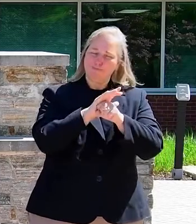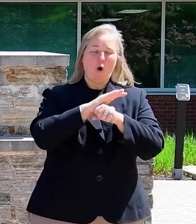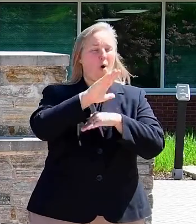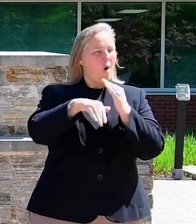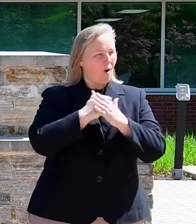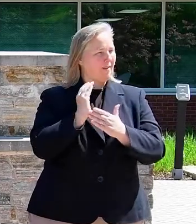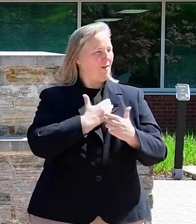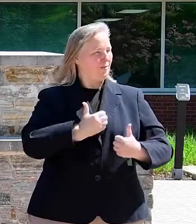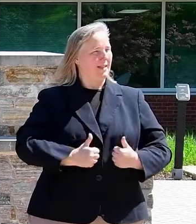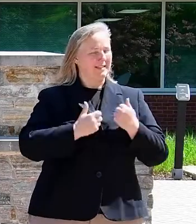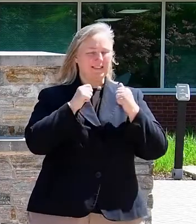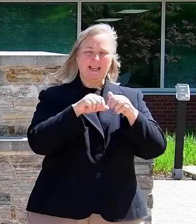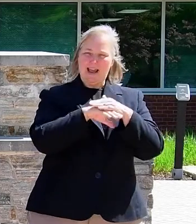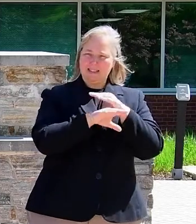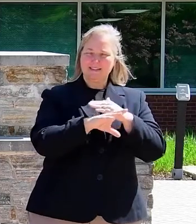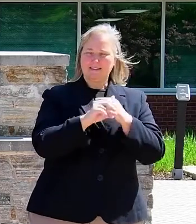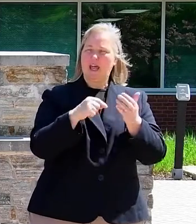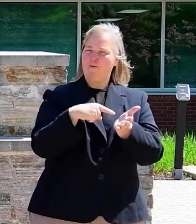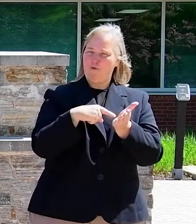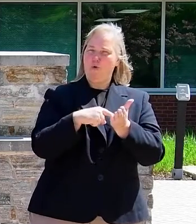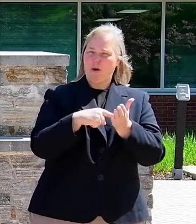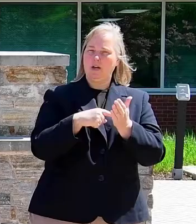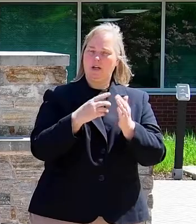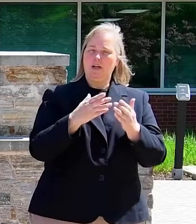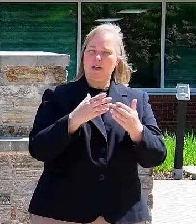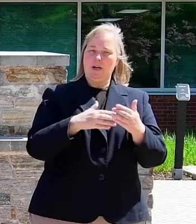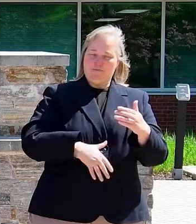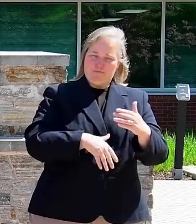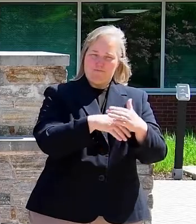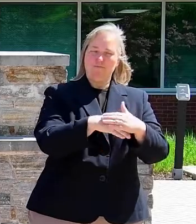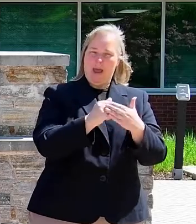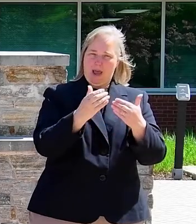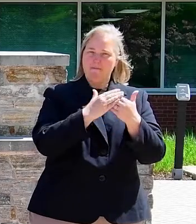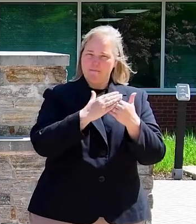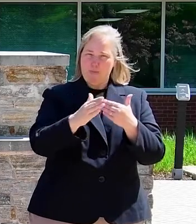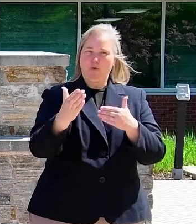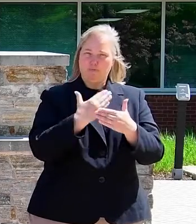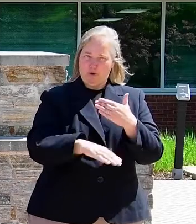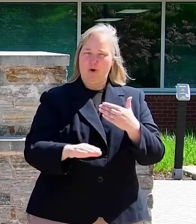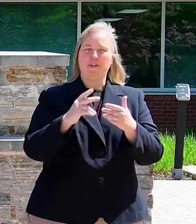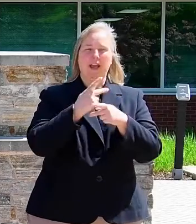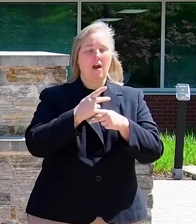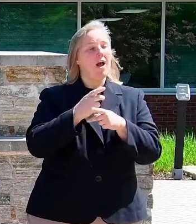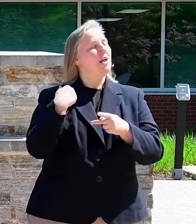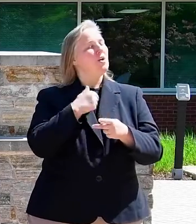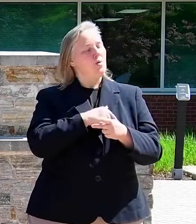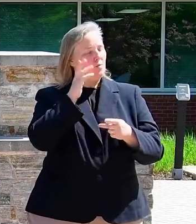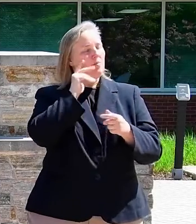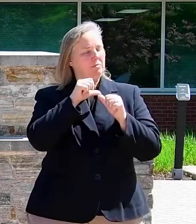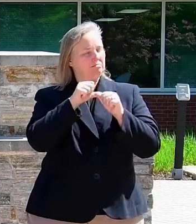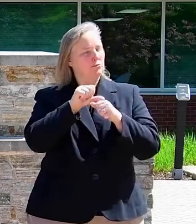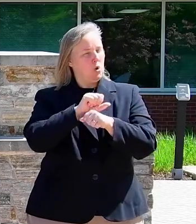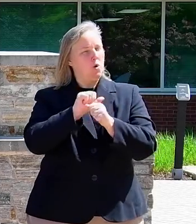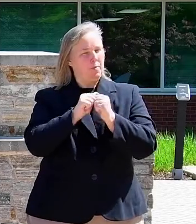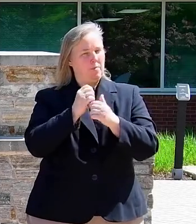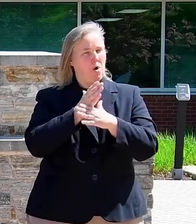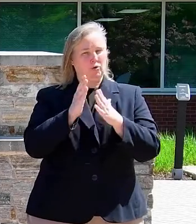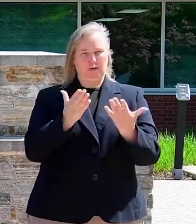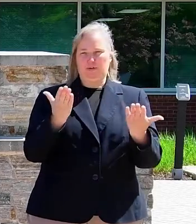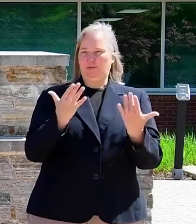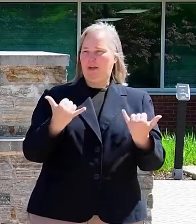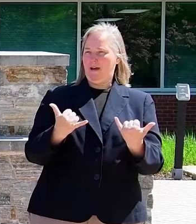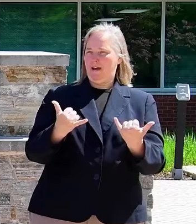access and afford prenatal and postpartum care. And we will continue to work with our partners here today